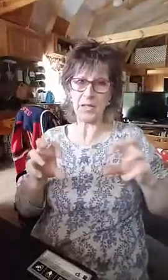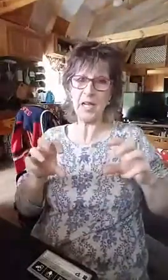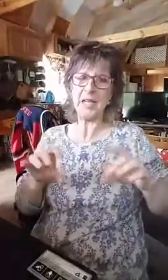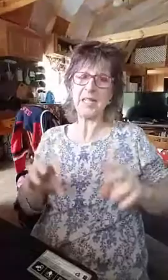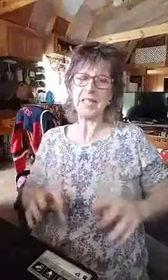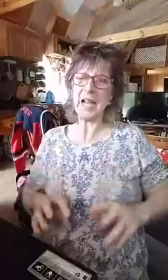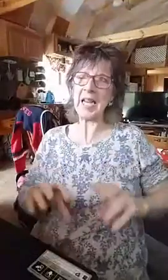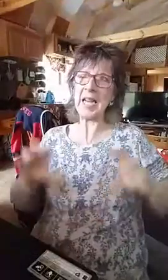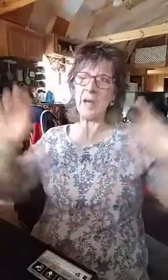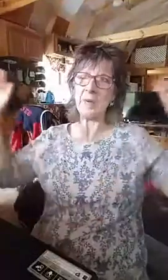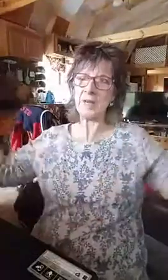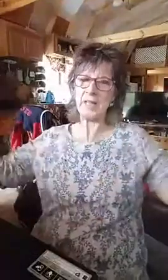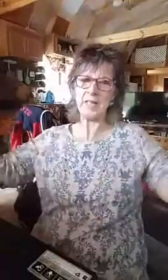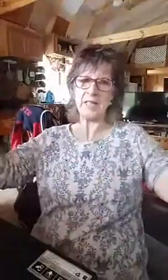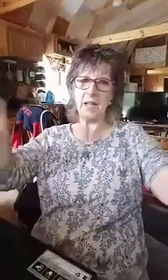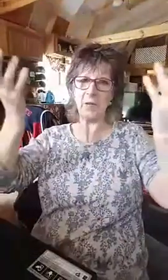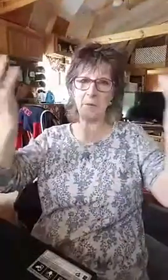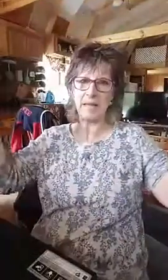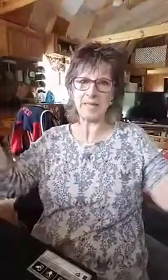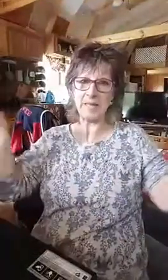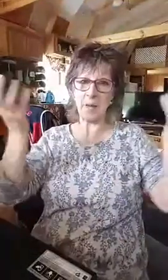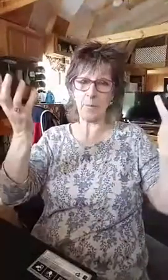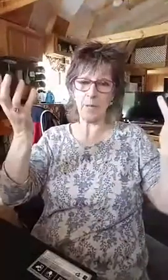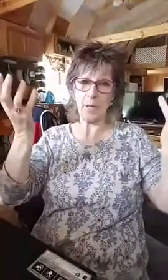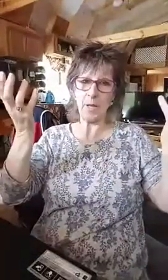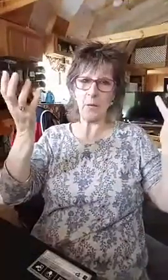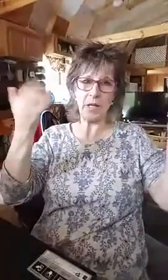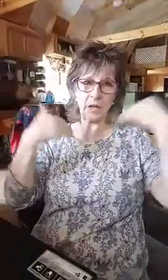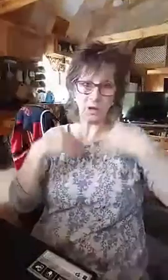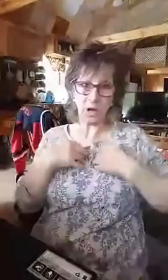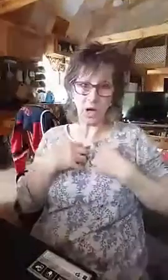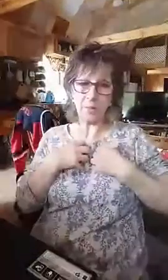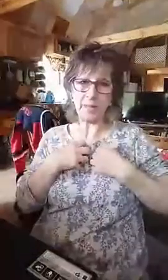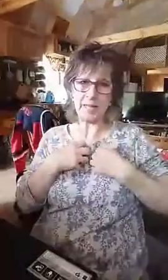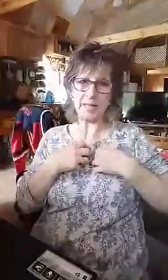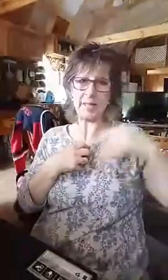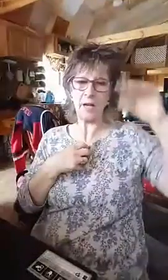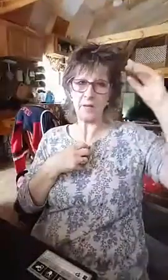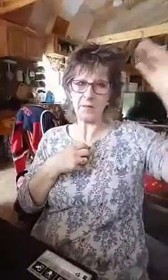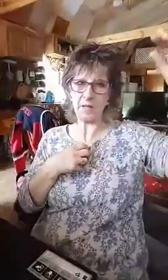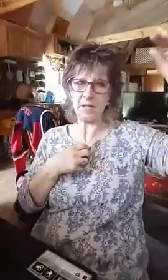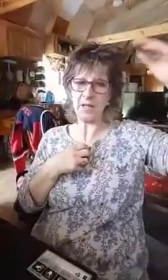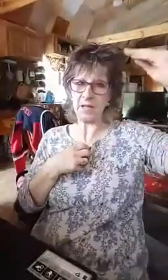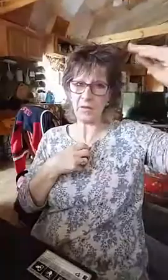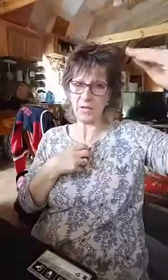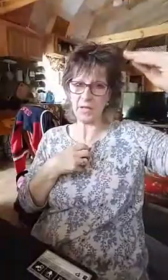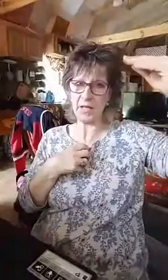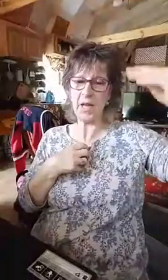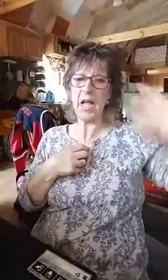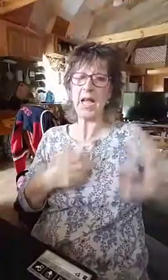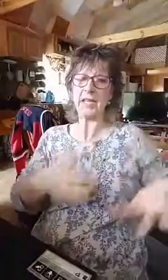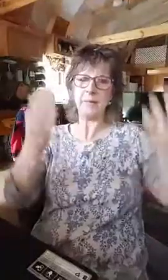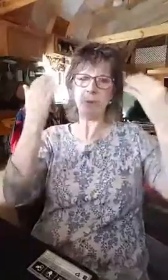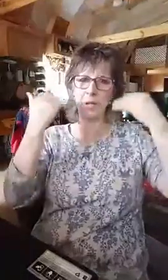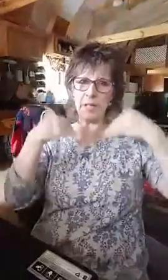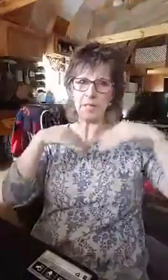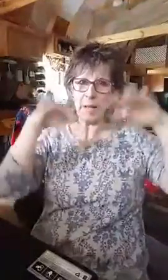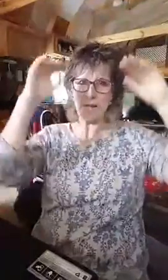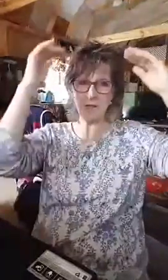to take everything that the devil messed up when he took our place of a dominion and authority and to put us back in our